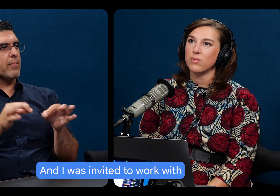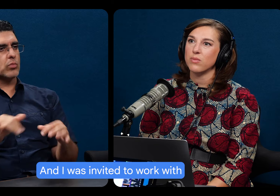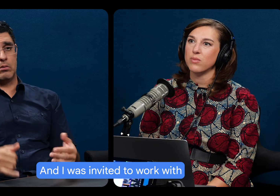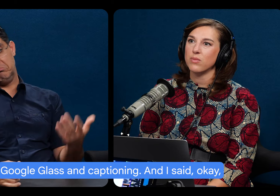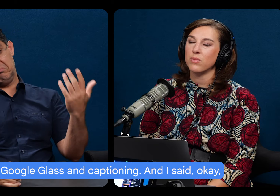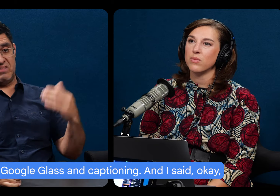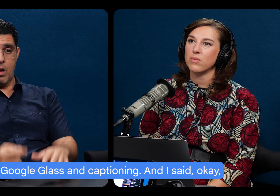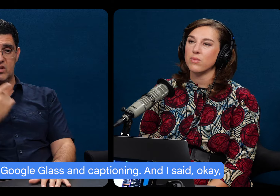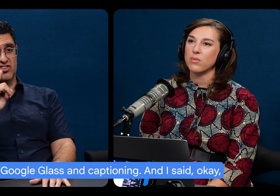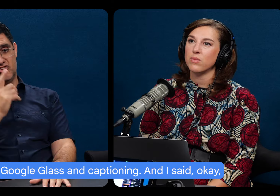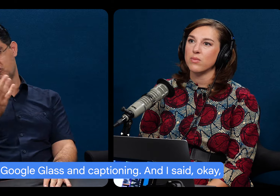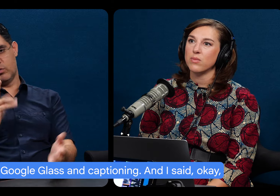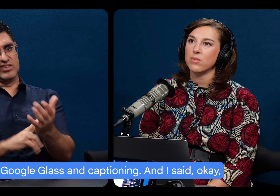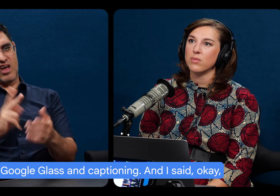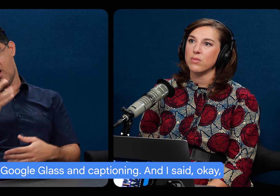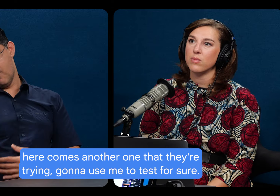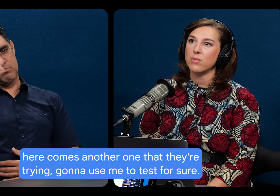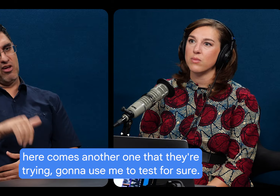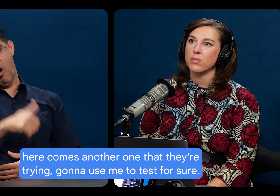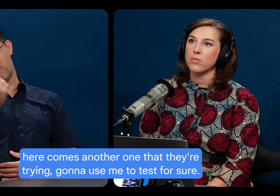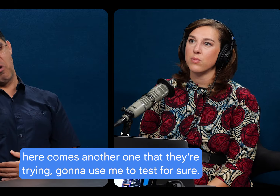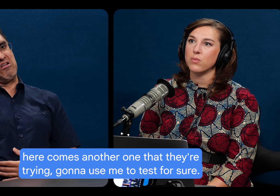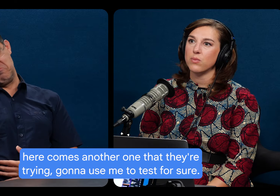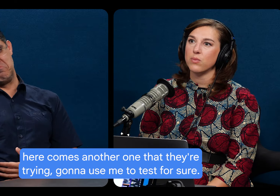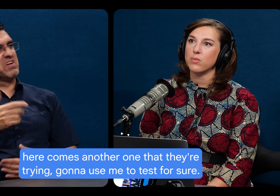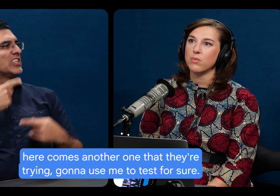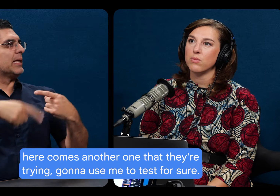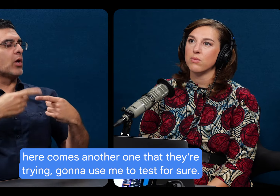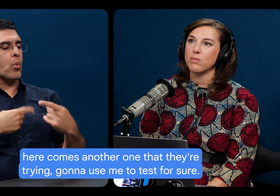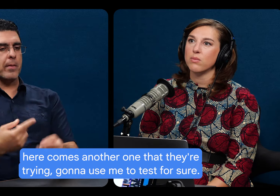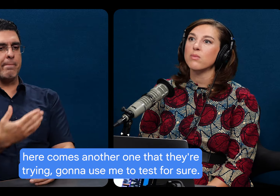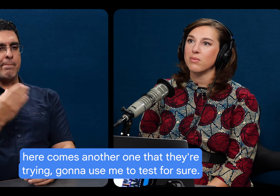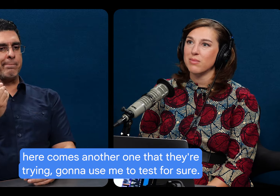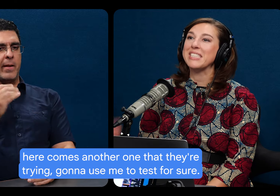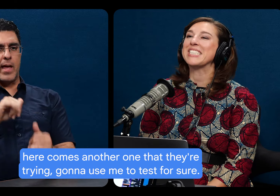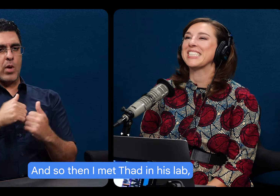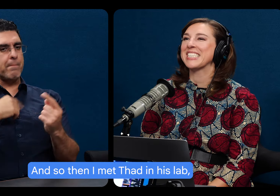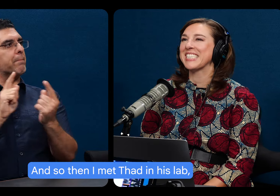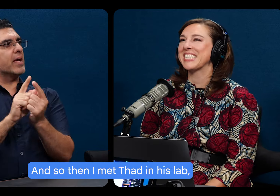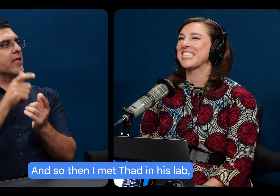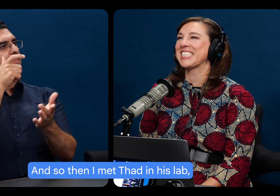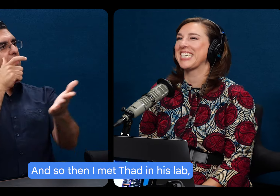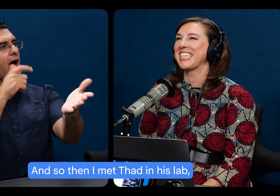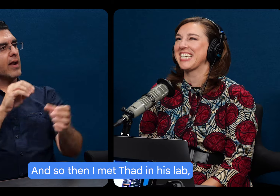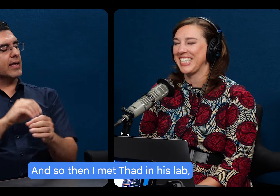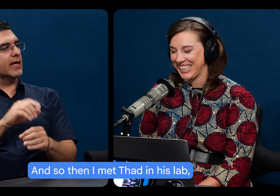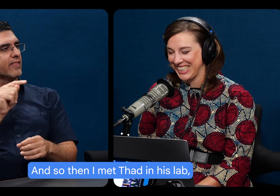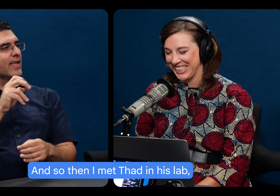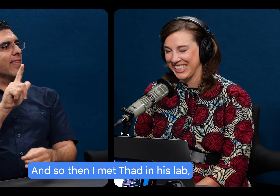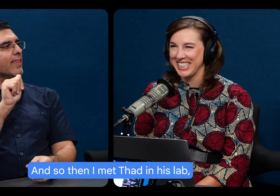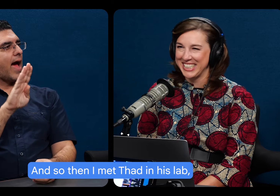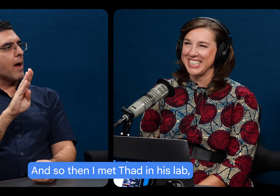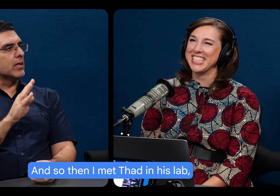to work with Google Glass and captioning. And I said, OK, here comes another one that they're going to use me to test for sure. And so then I met Thad